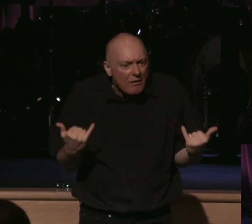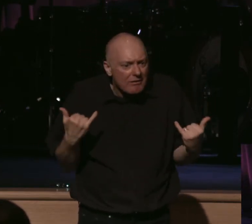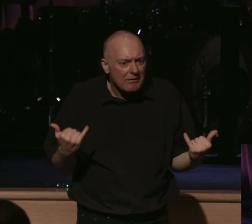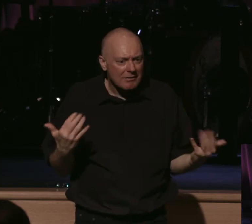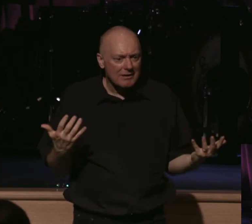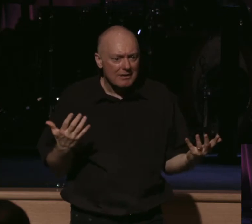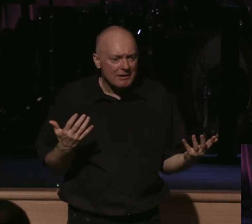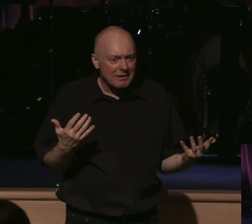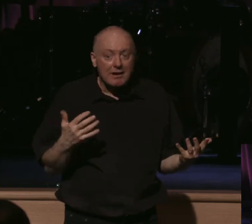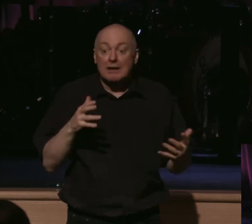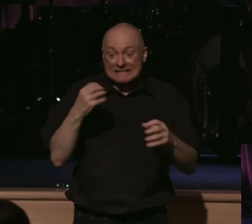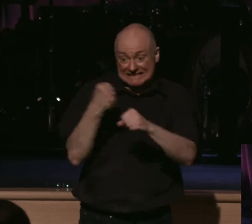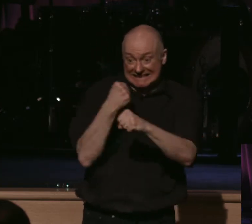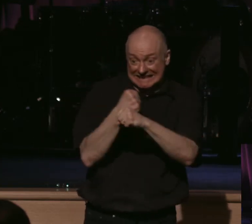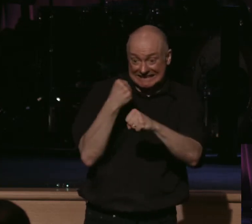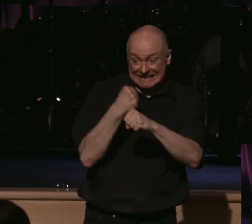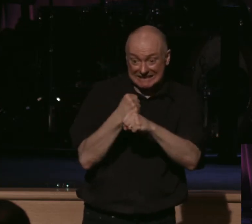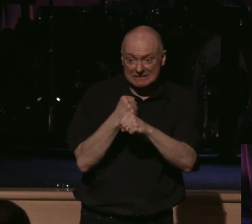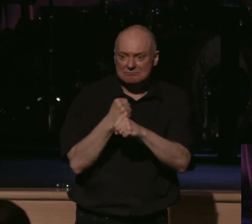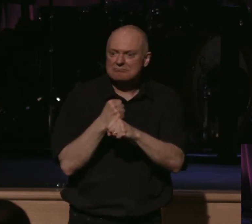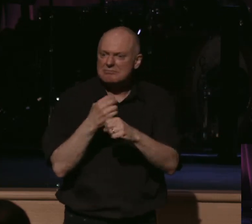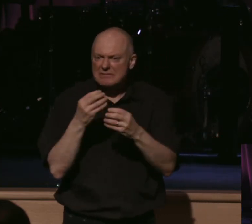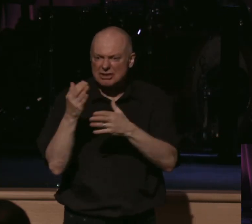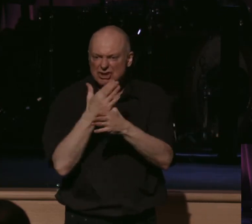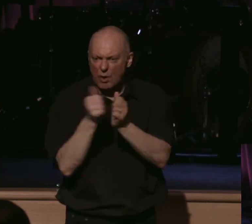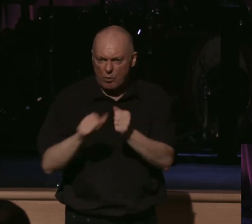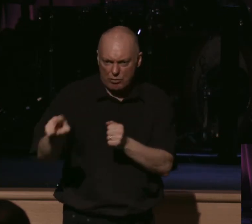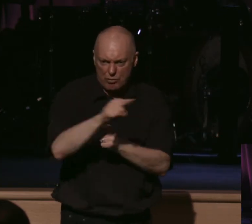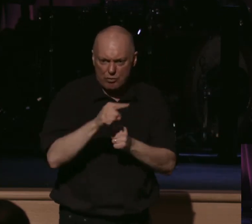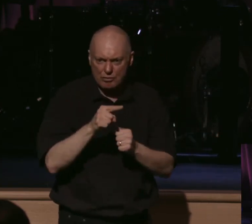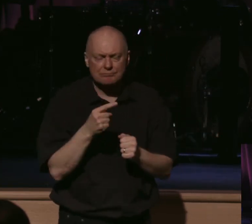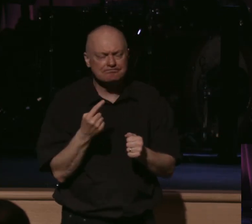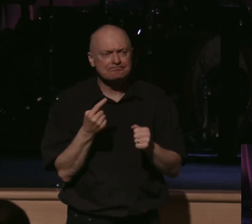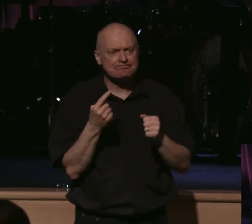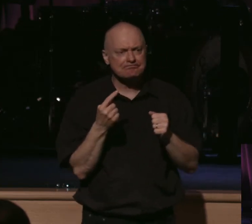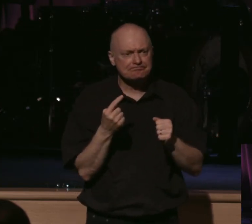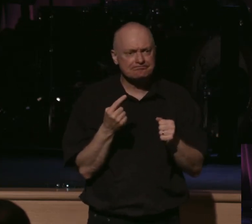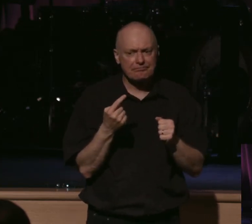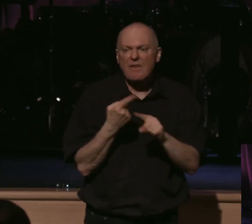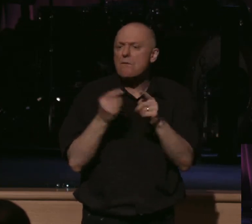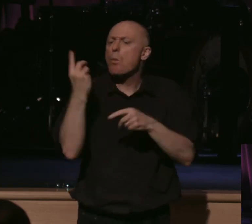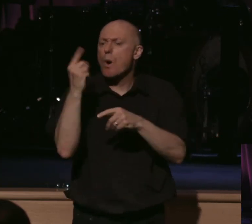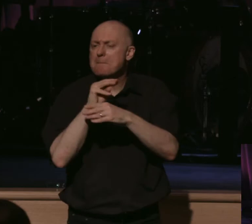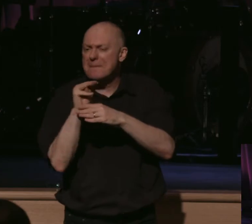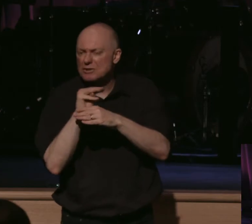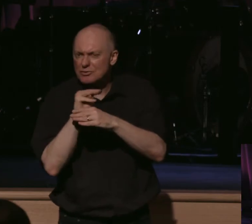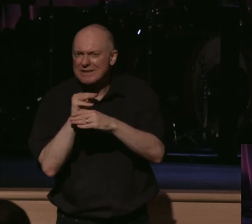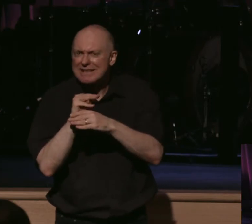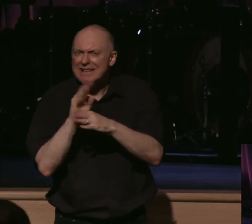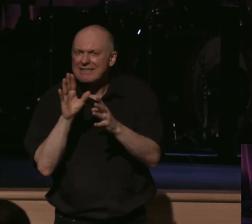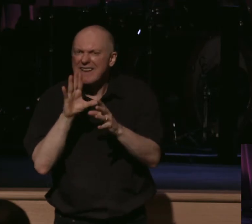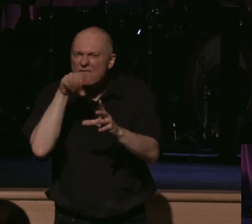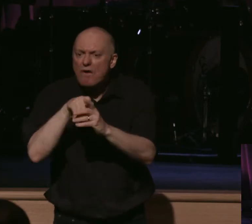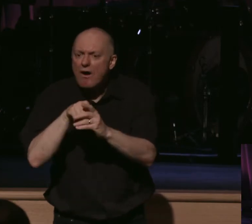Listen to these stats in the persecuted church here coming from Open Doors Ministry specializes in the persecuted church.